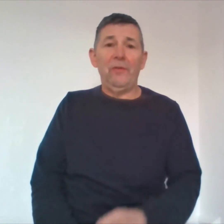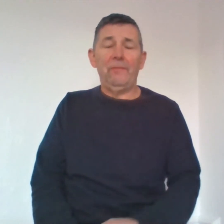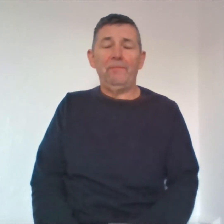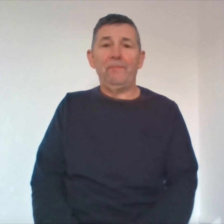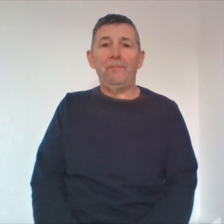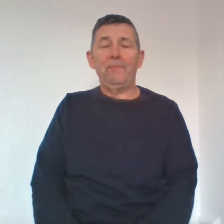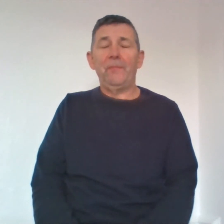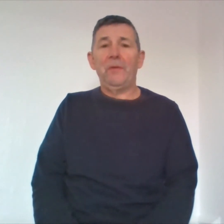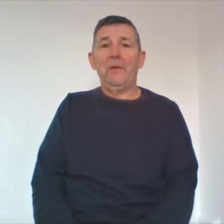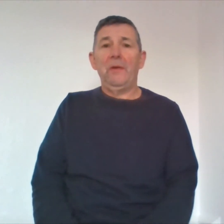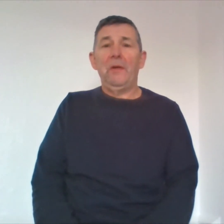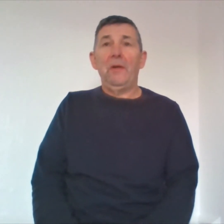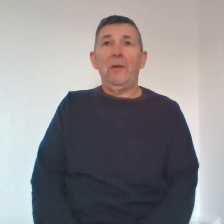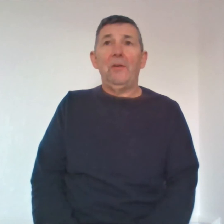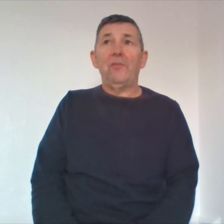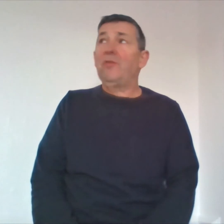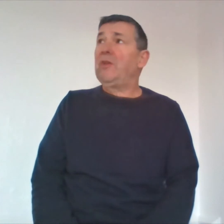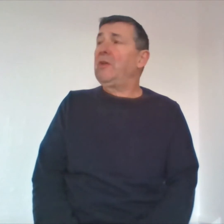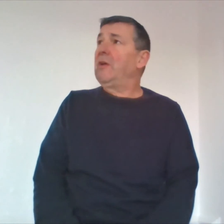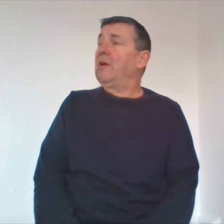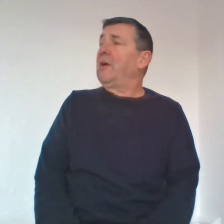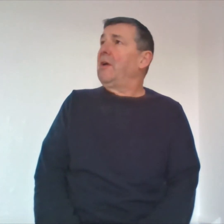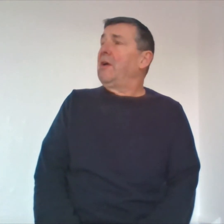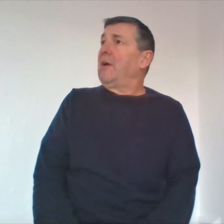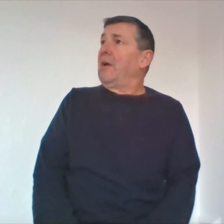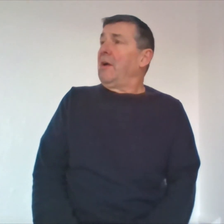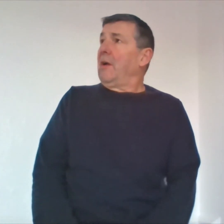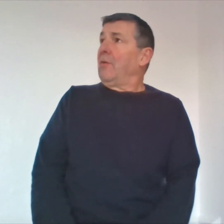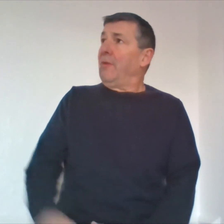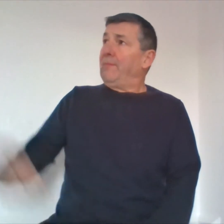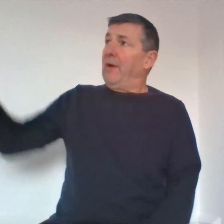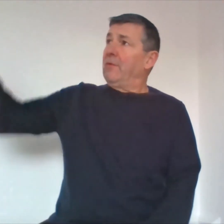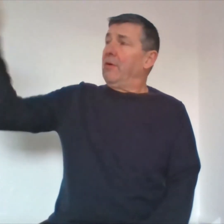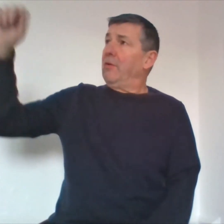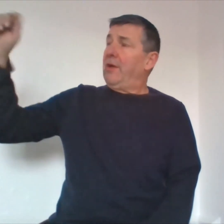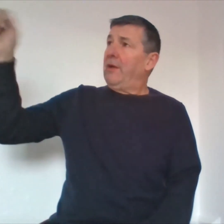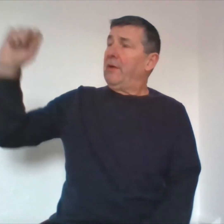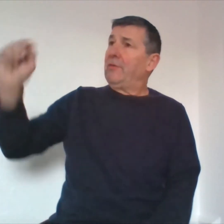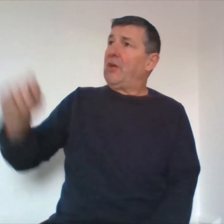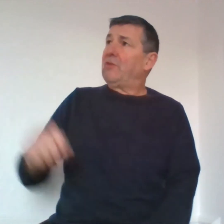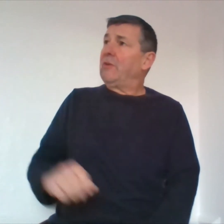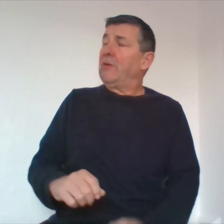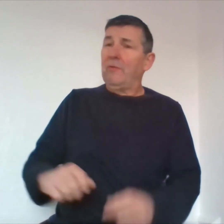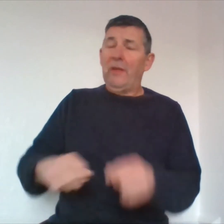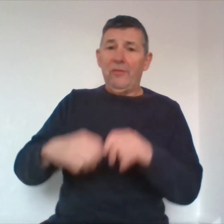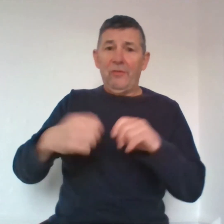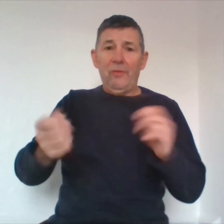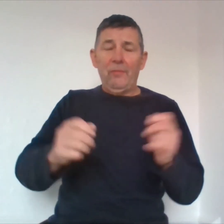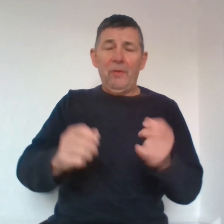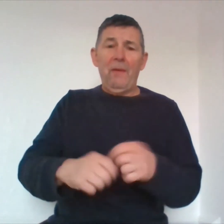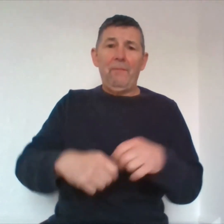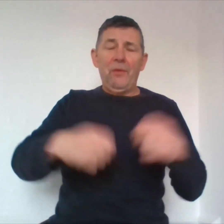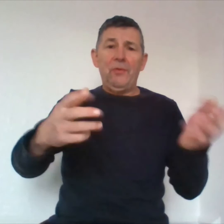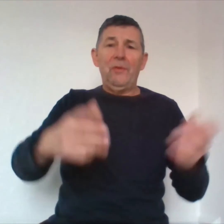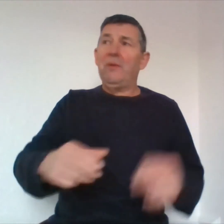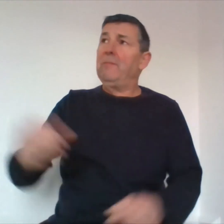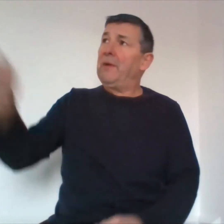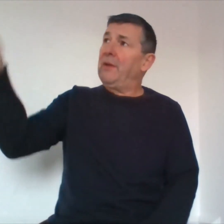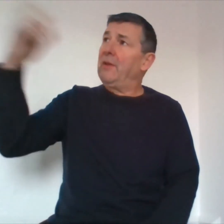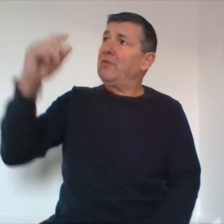so she ripped down all the rejection letters and ripped them up and threw them in the bin and then she